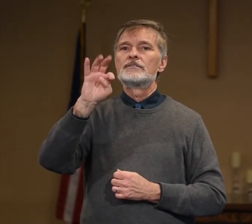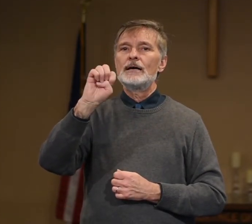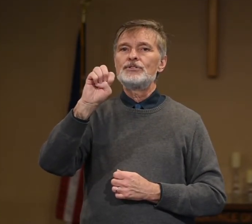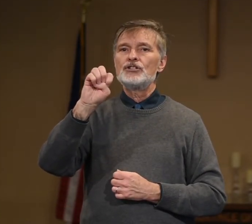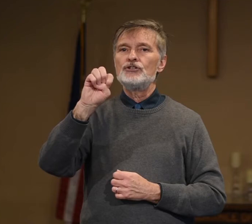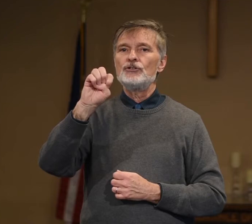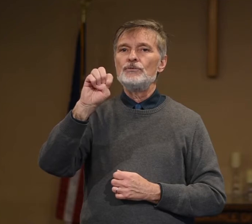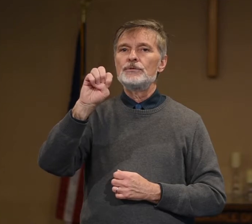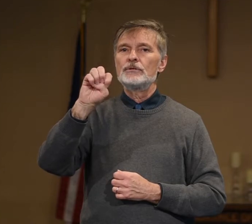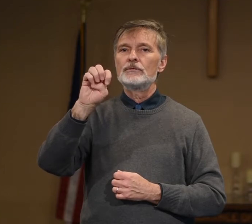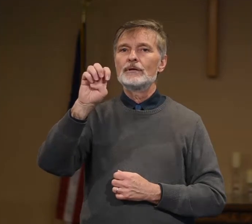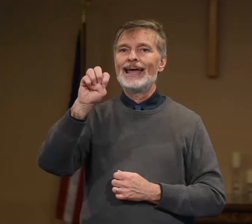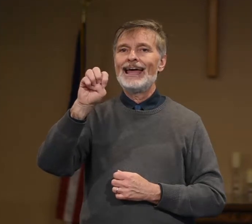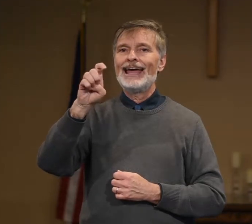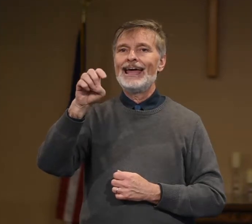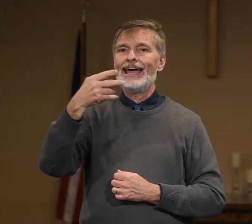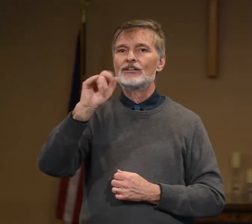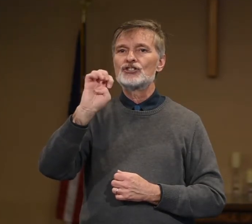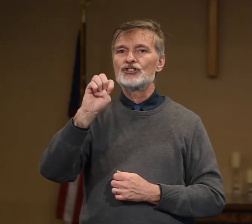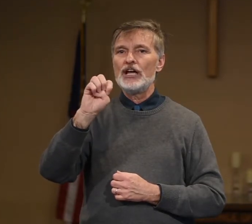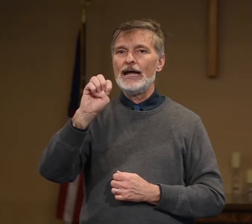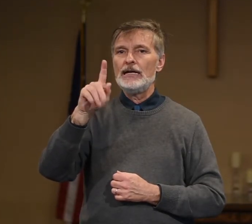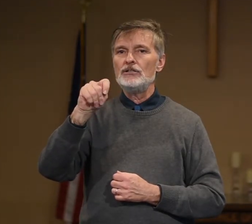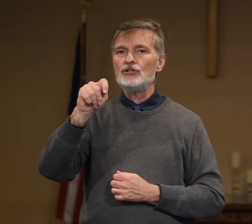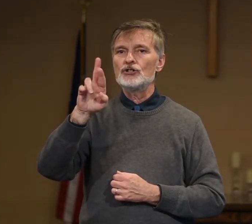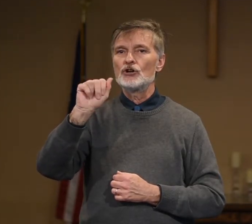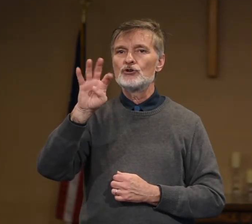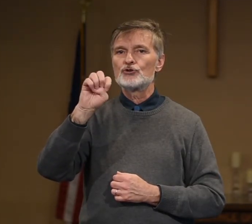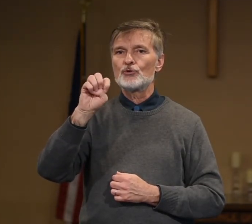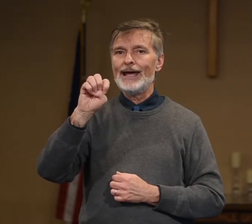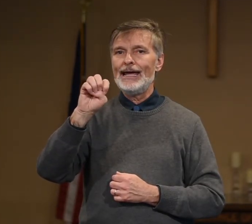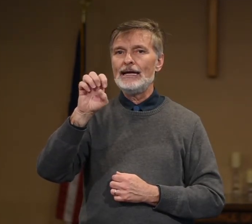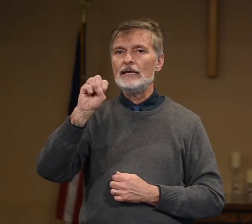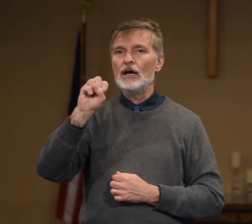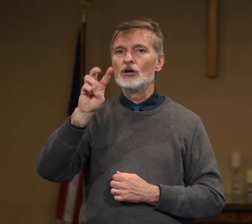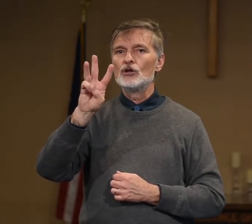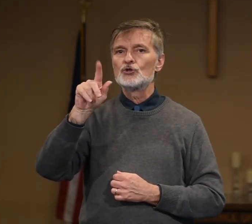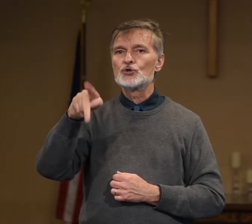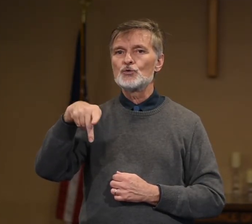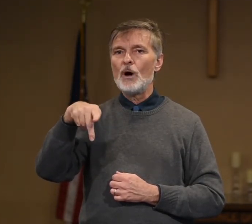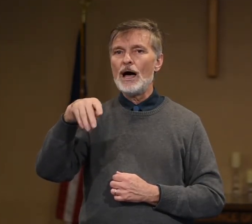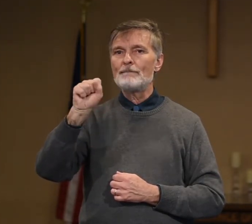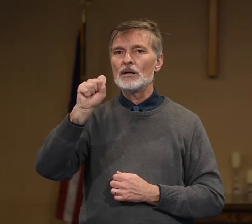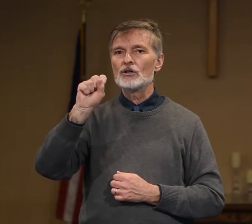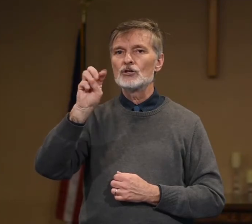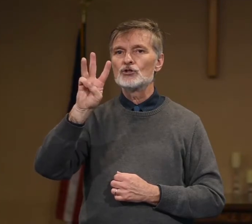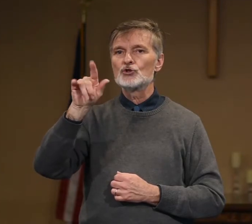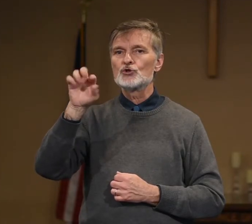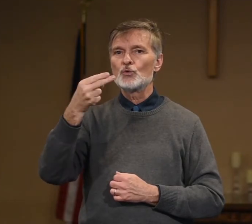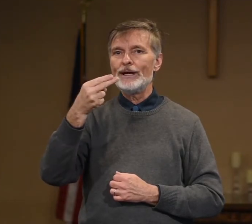Substitute. Exchange. Trade. Swap. Switch.